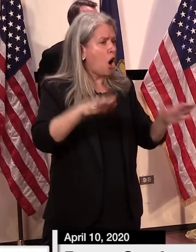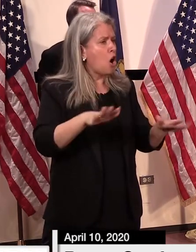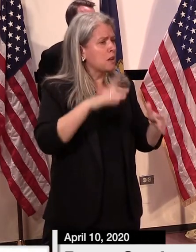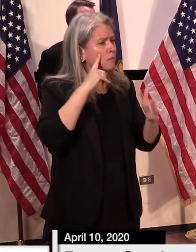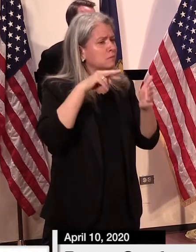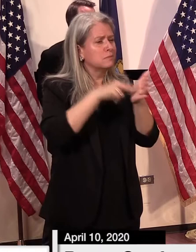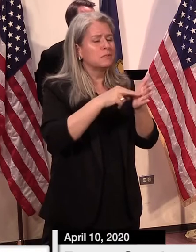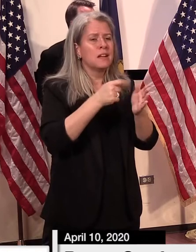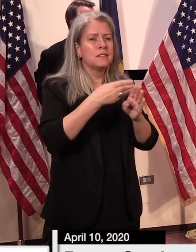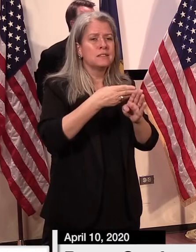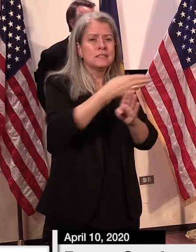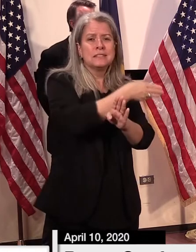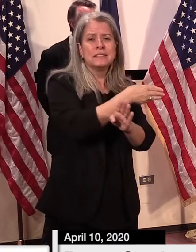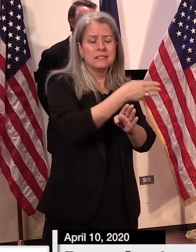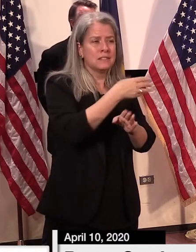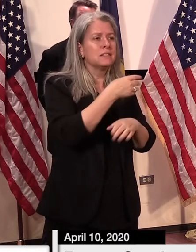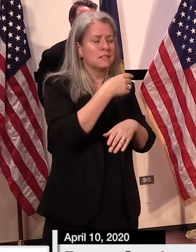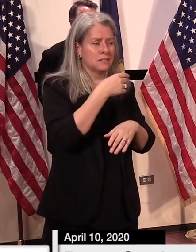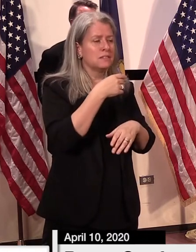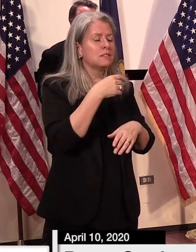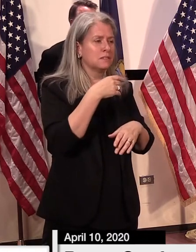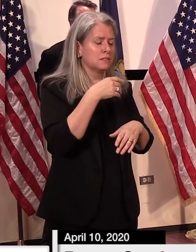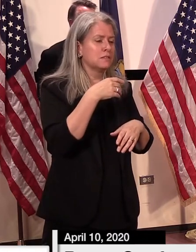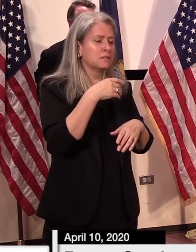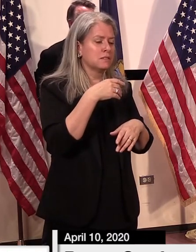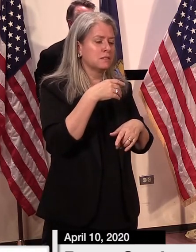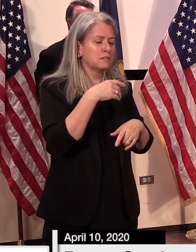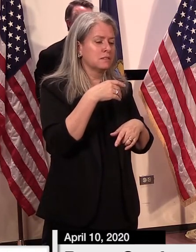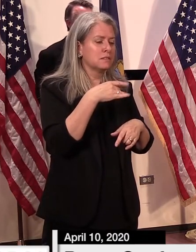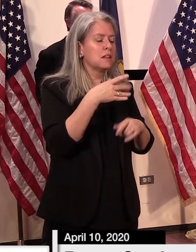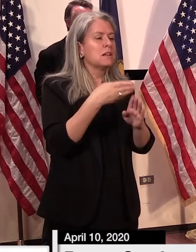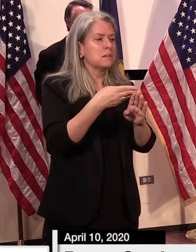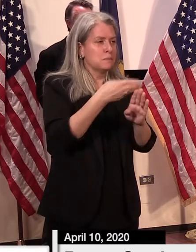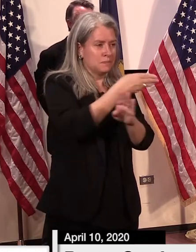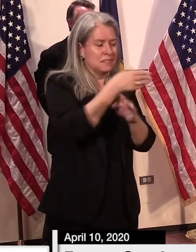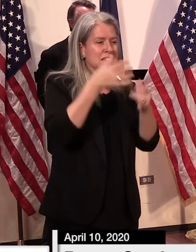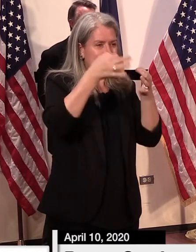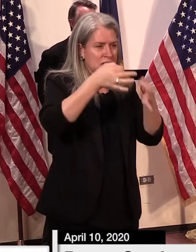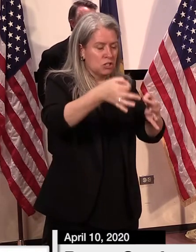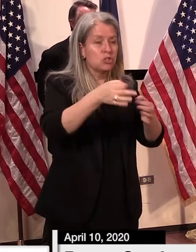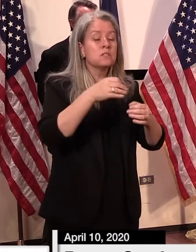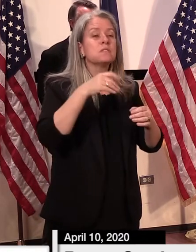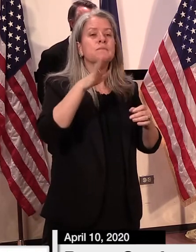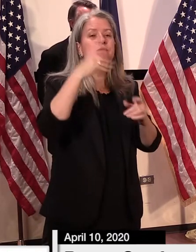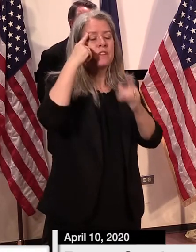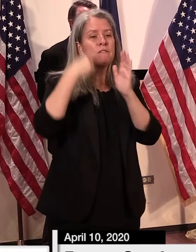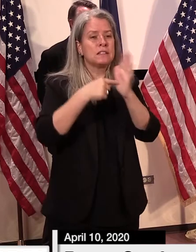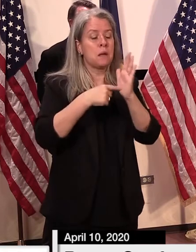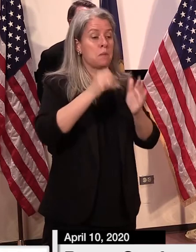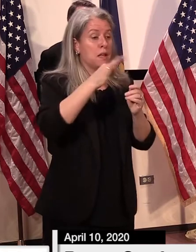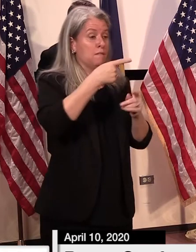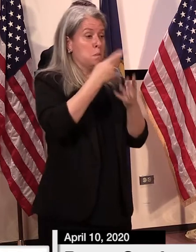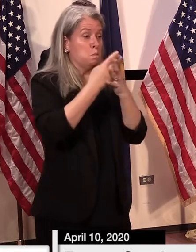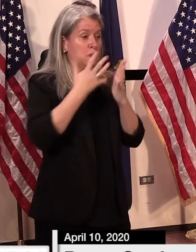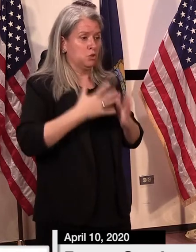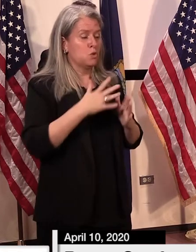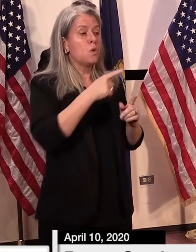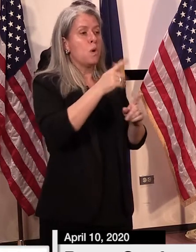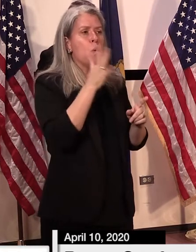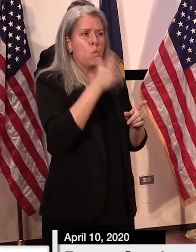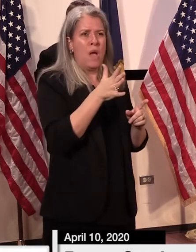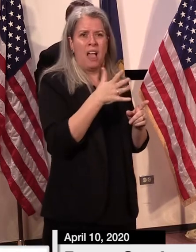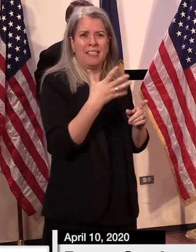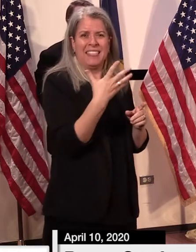decisions denying furlough in cases where the offender will max out within the next 60 days and looked at these